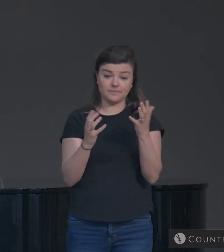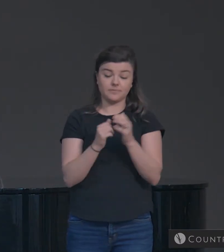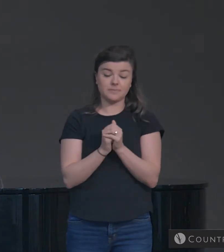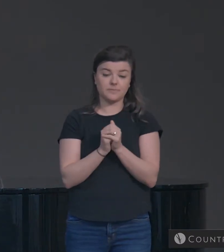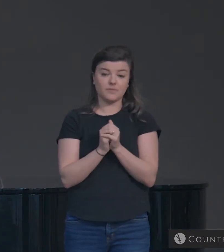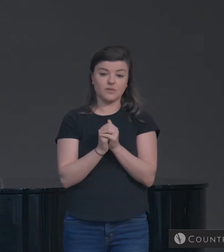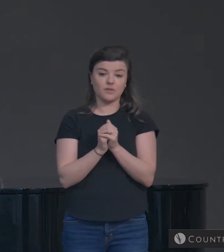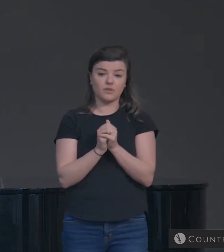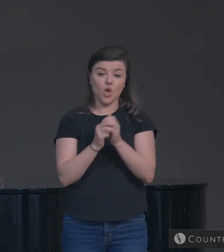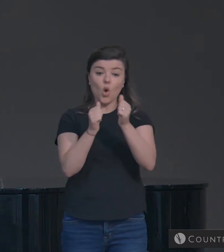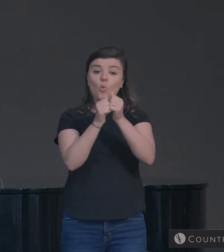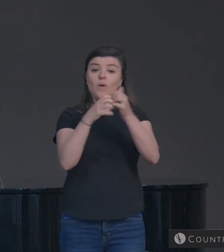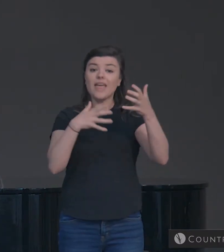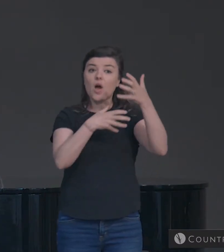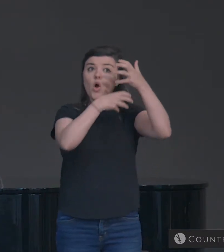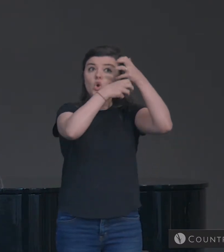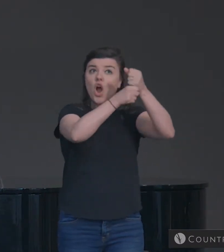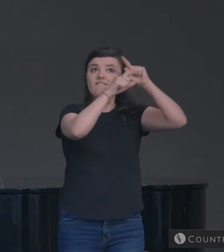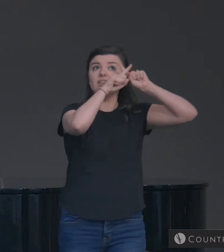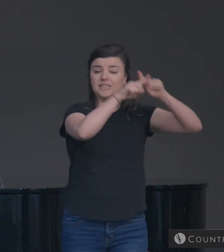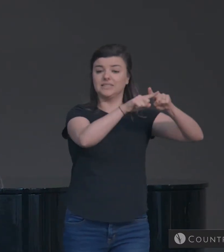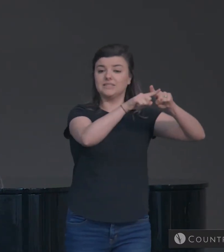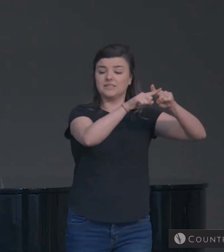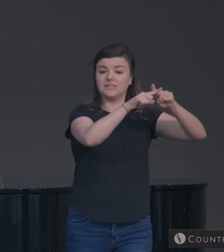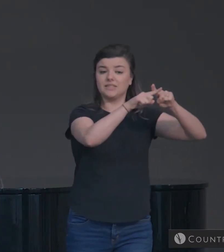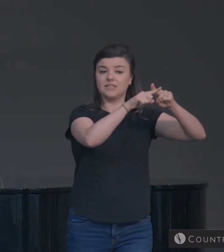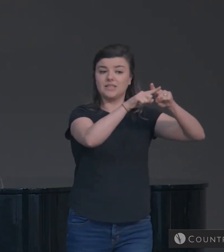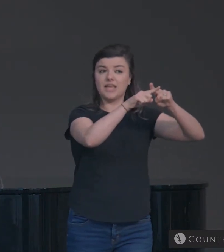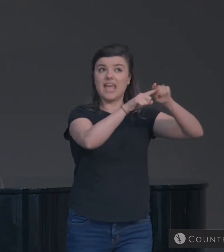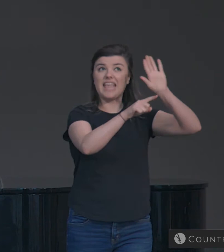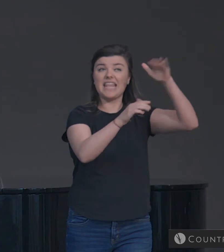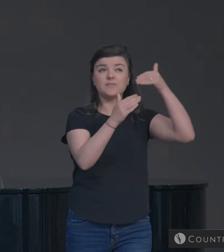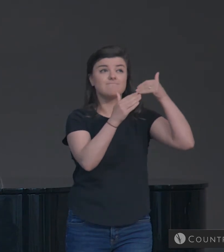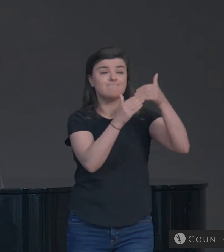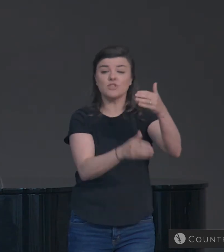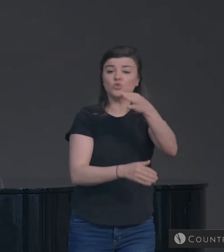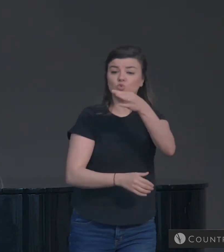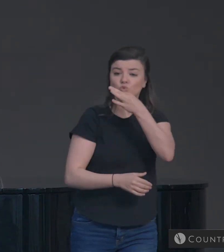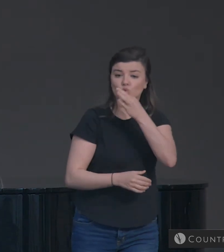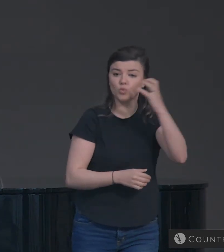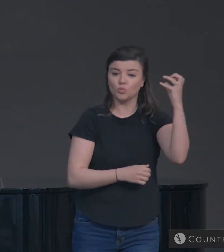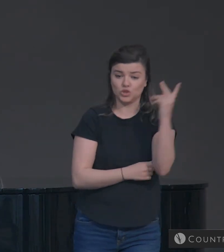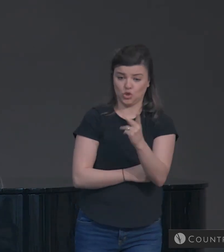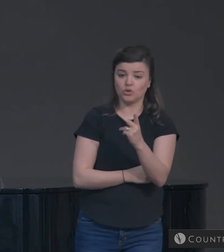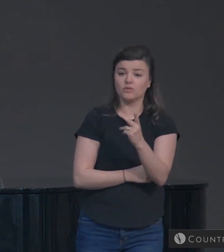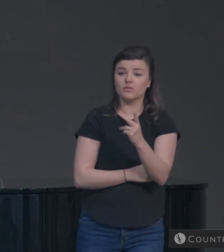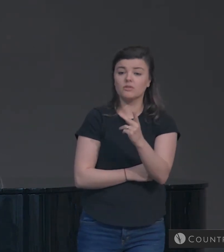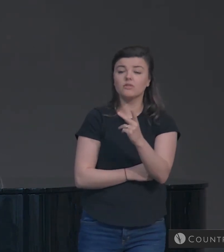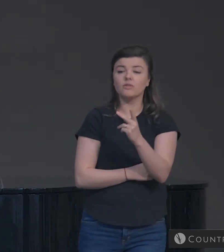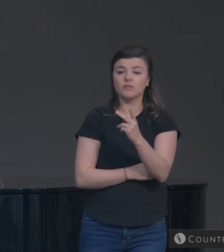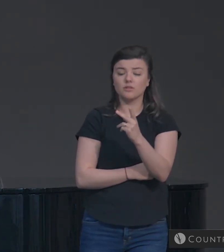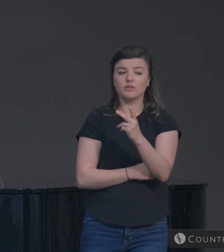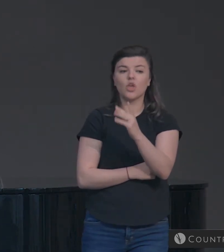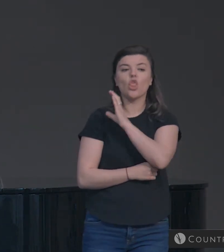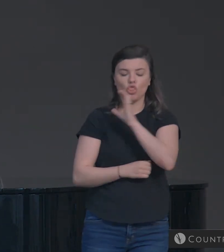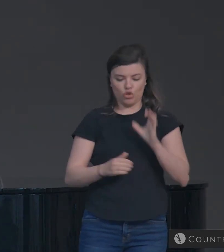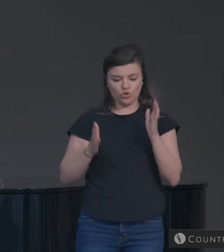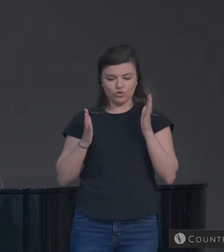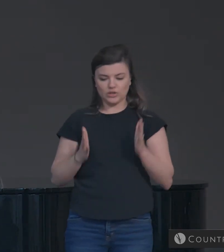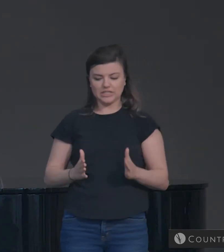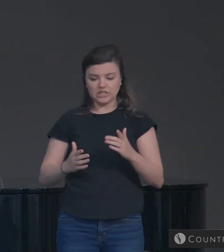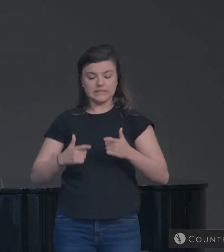confidence in the imminent return of Christ, the Christian life